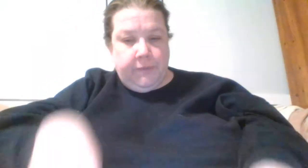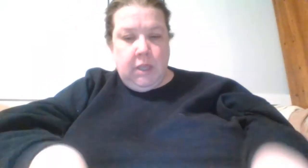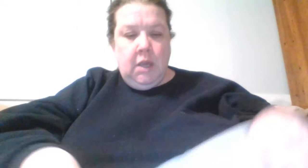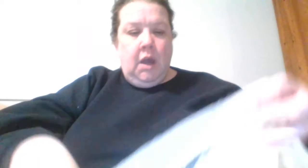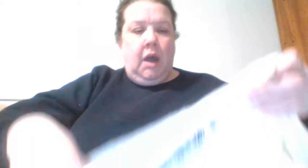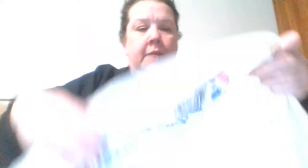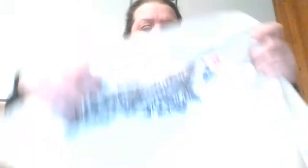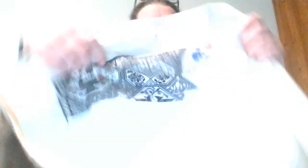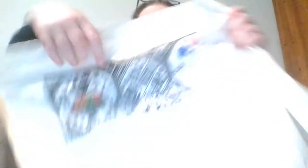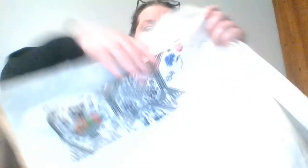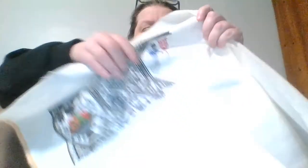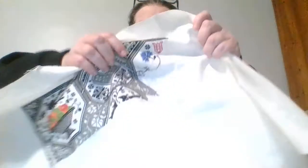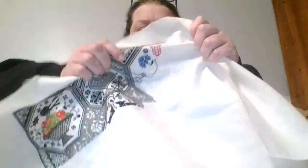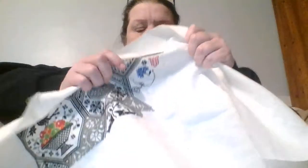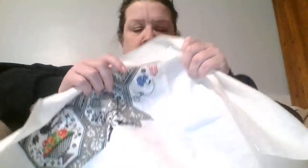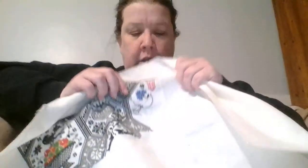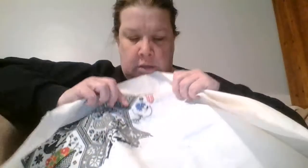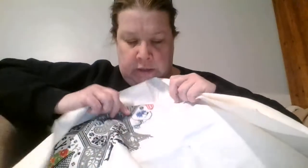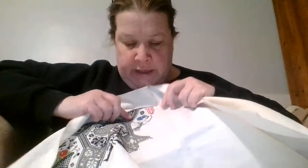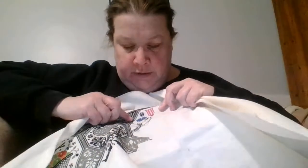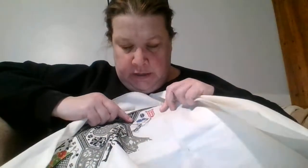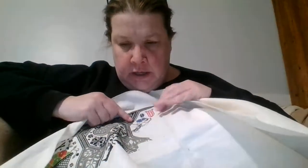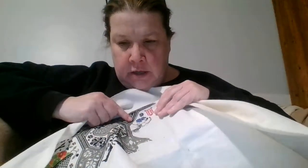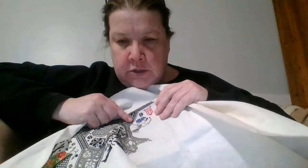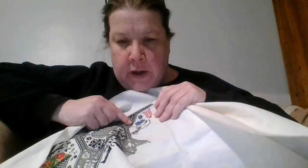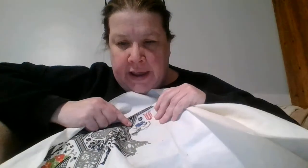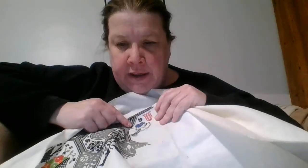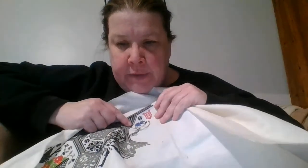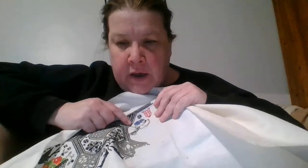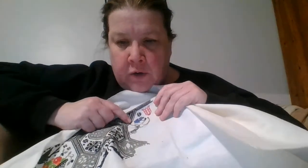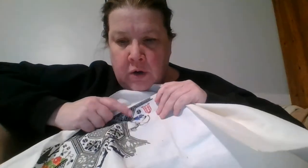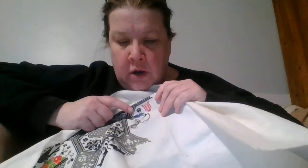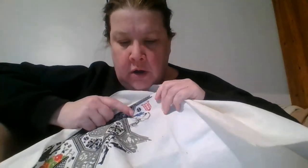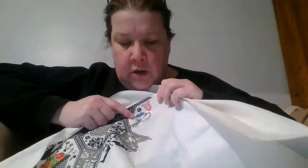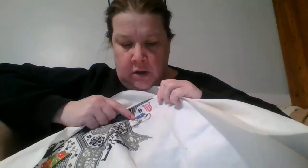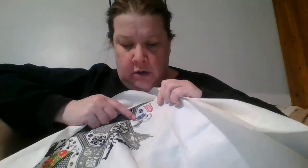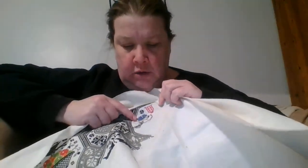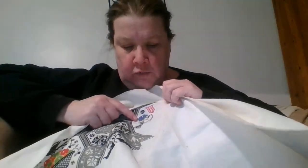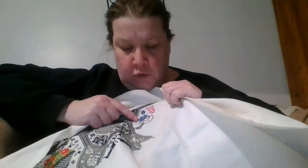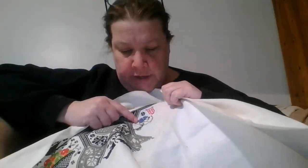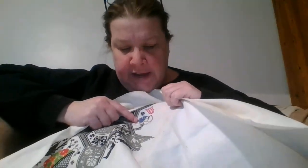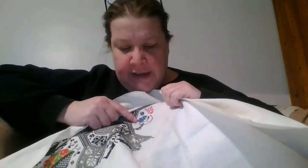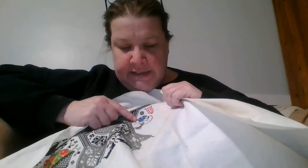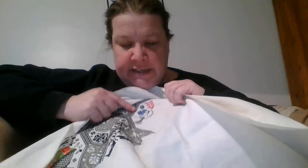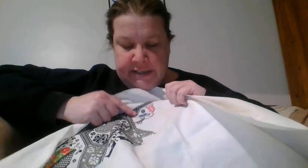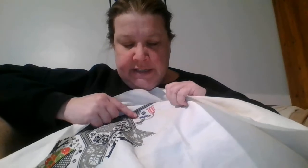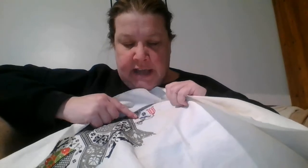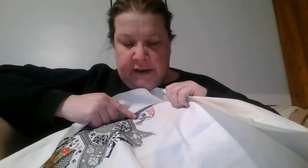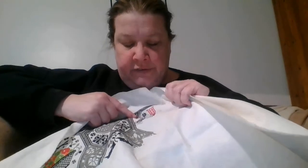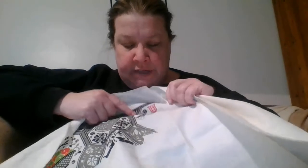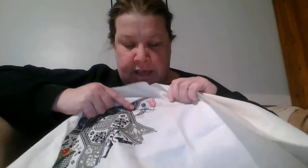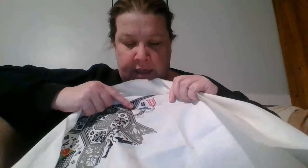um so we have Mark likely so I am now working on day six out of ten